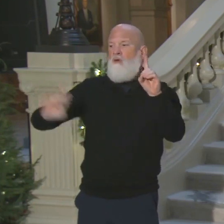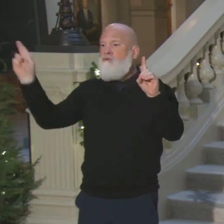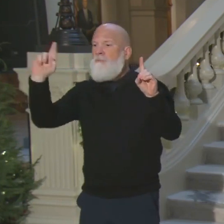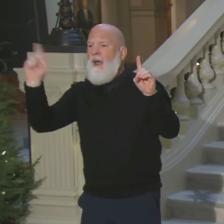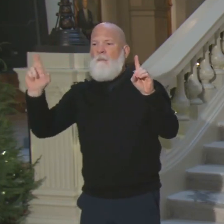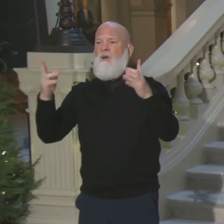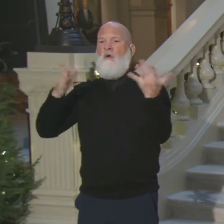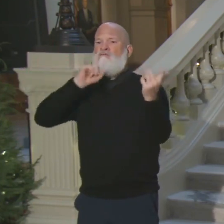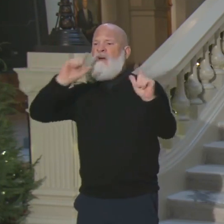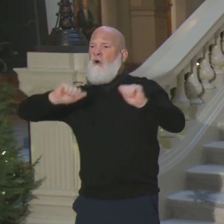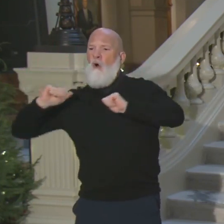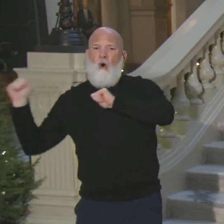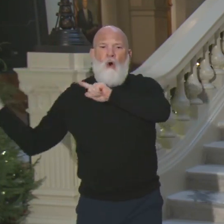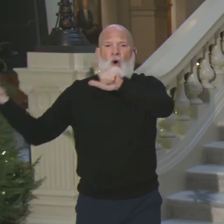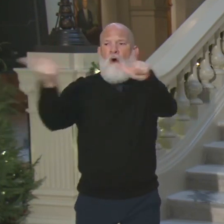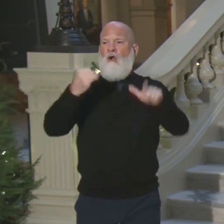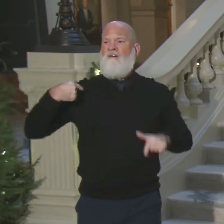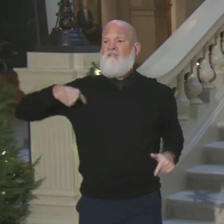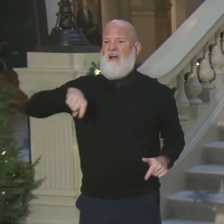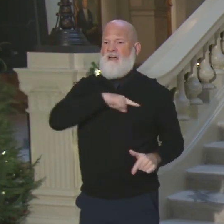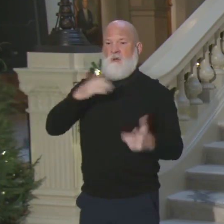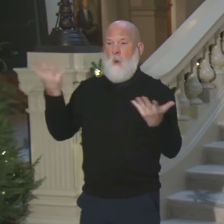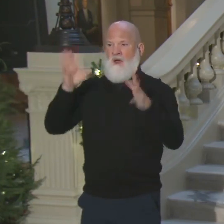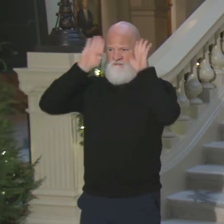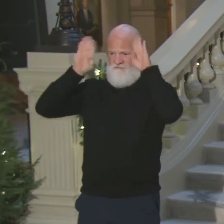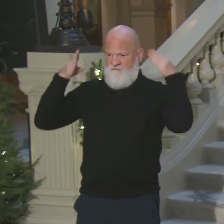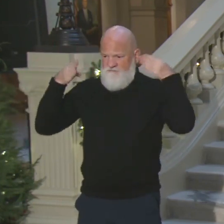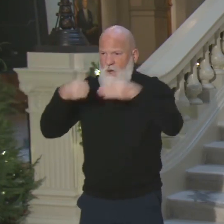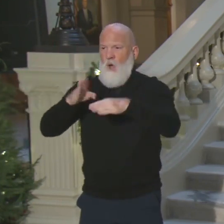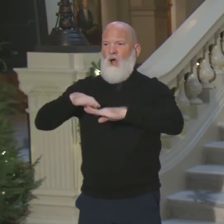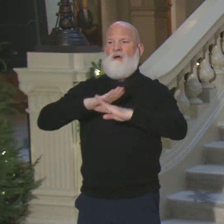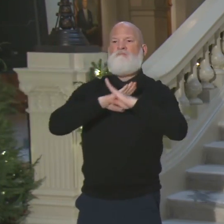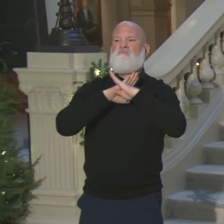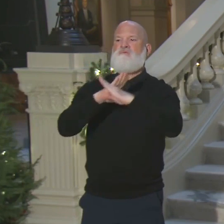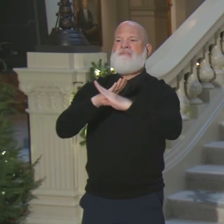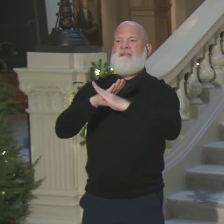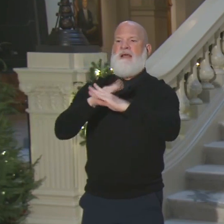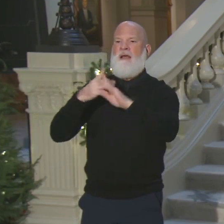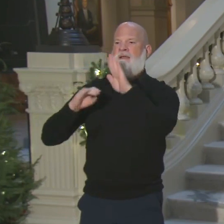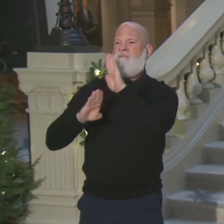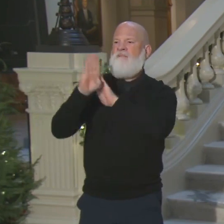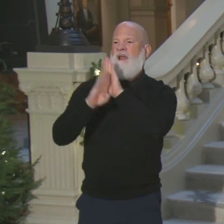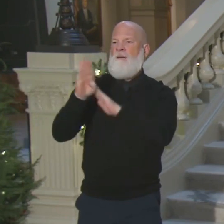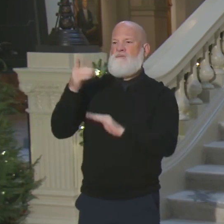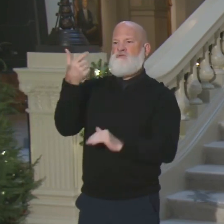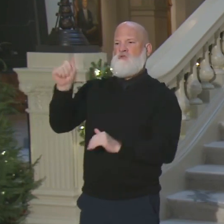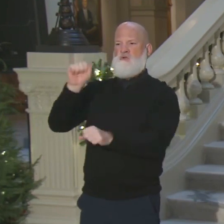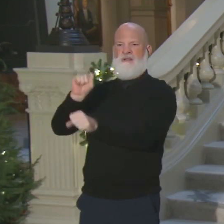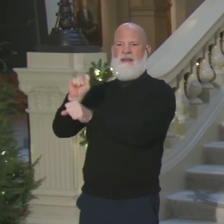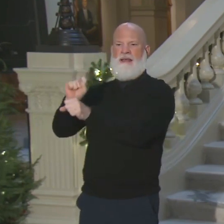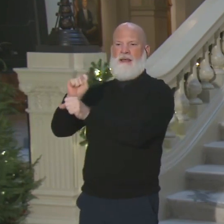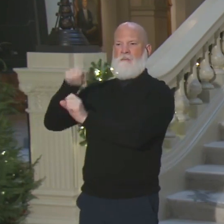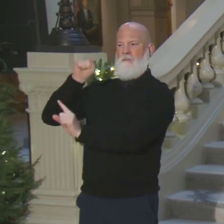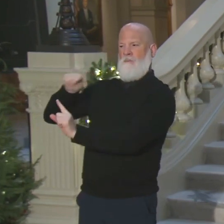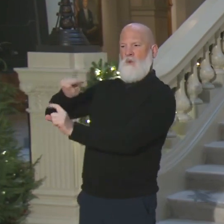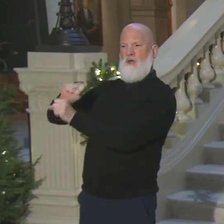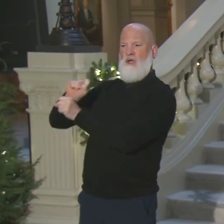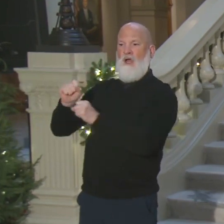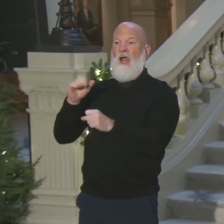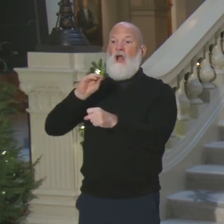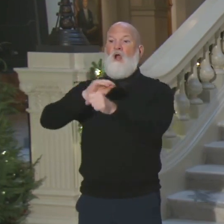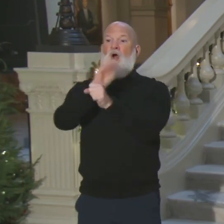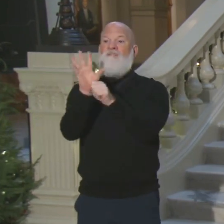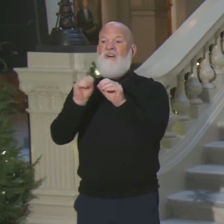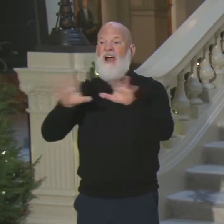to focus on protecting and growing Georgia jobs. Getting the vaccine out as efficiently as possible and getting back to